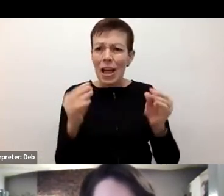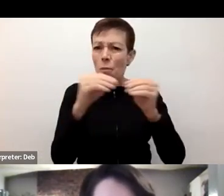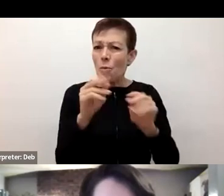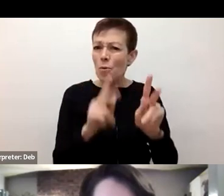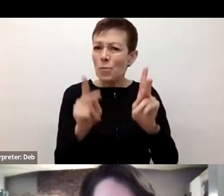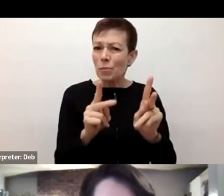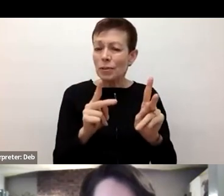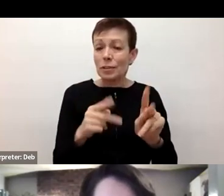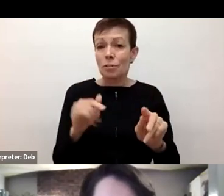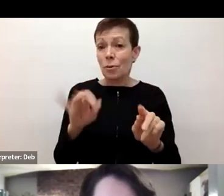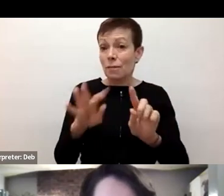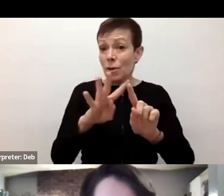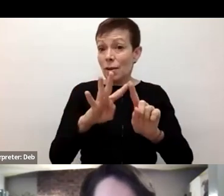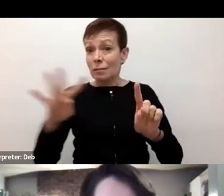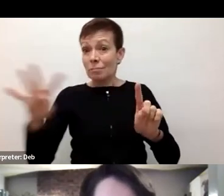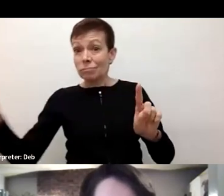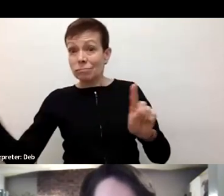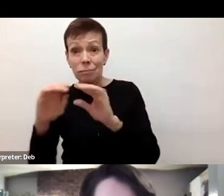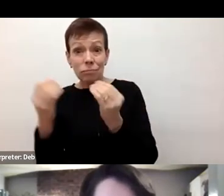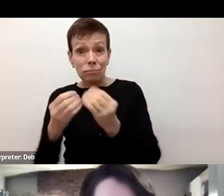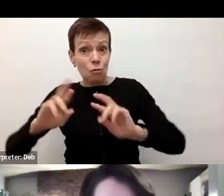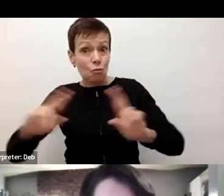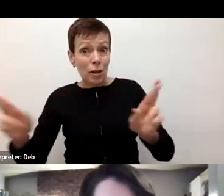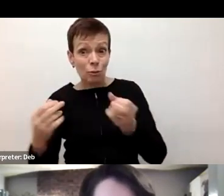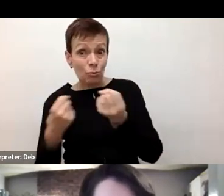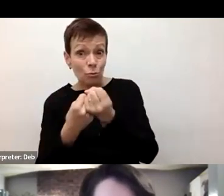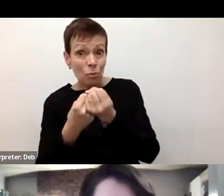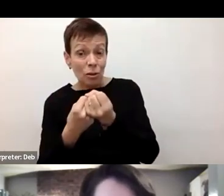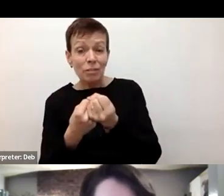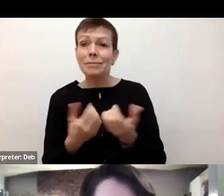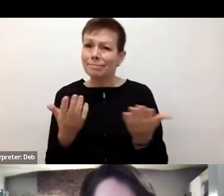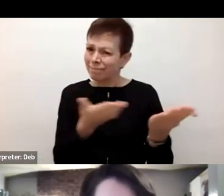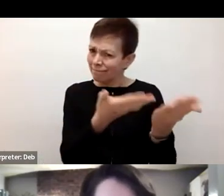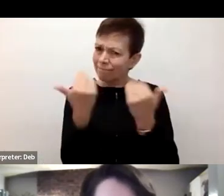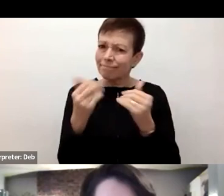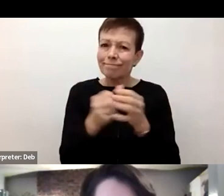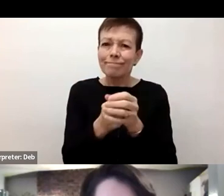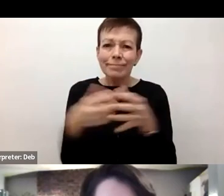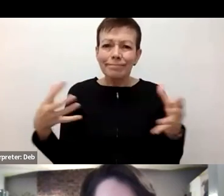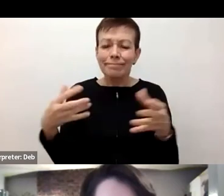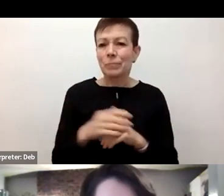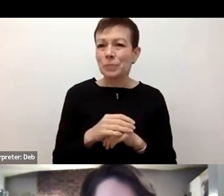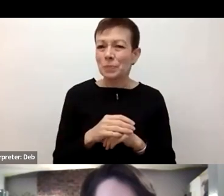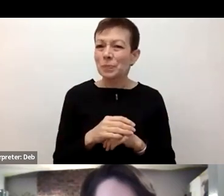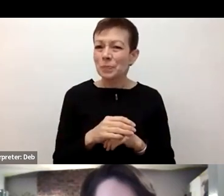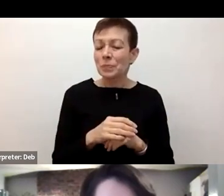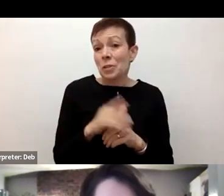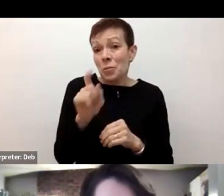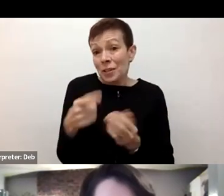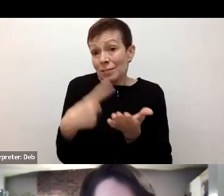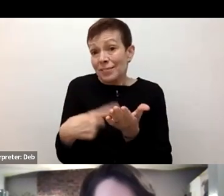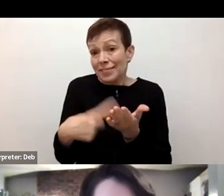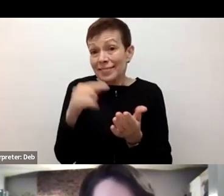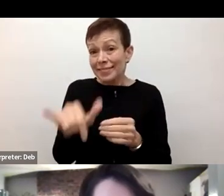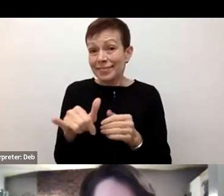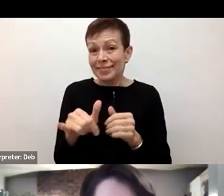these groups lined up, we're willing to sponsor them. So it's it's something that's been very successful. So let's build on it. But we've got to, you know, talk about it. And